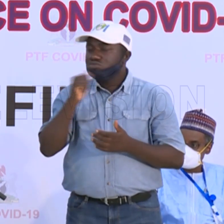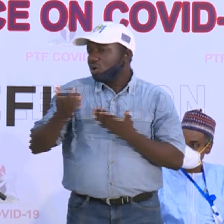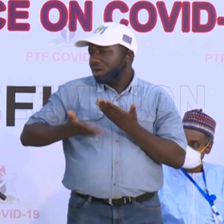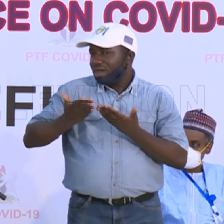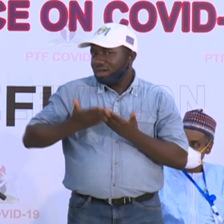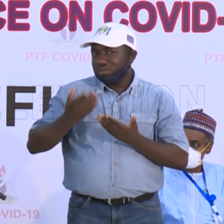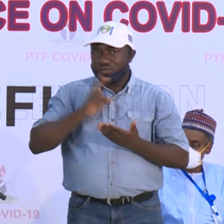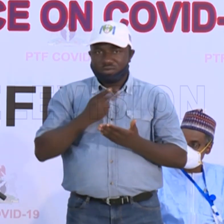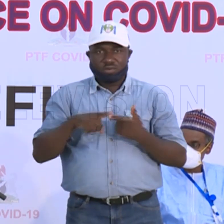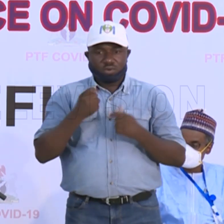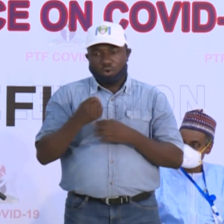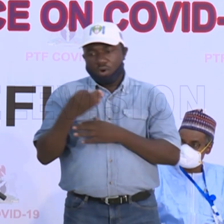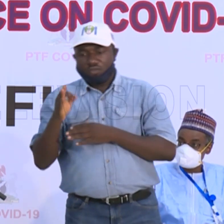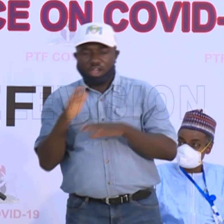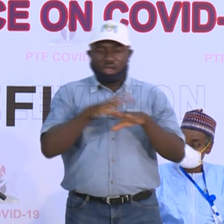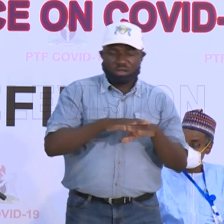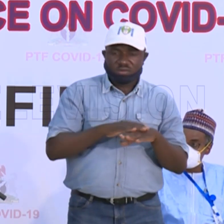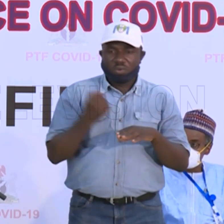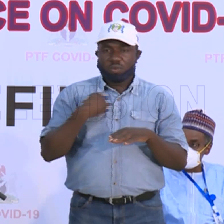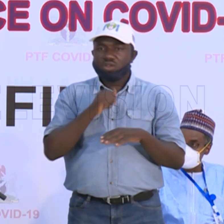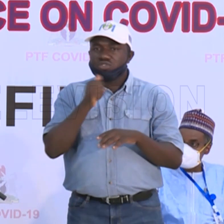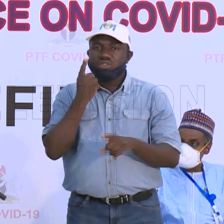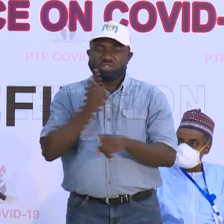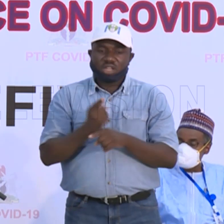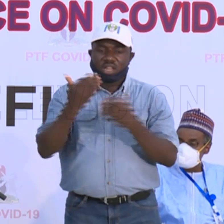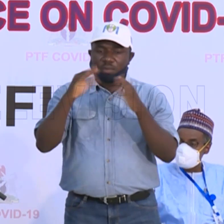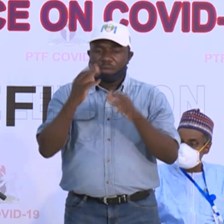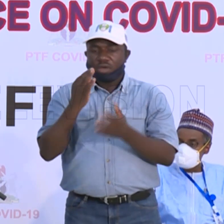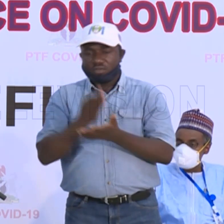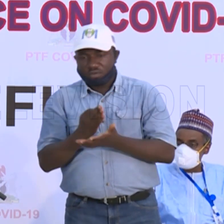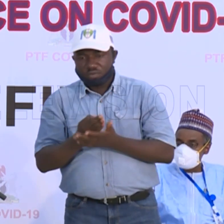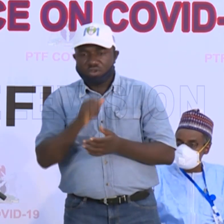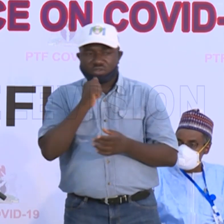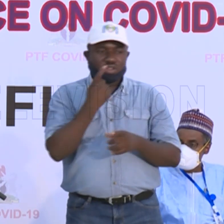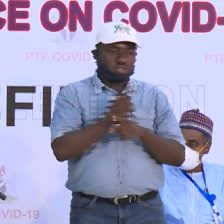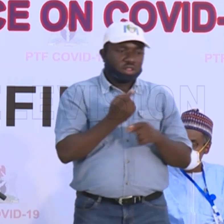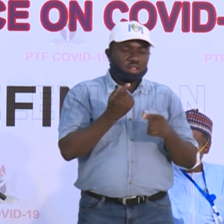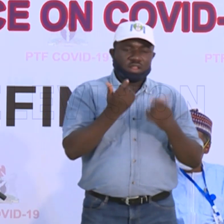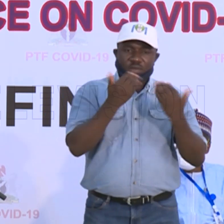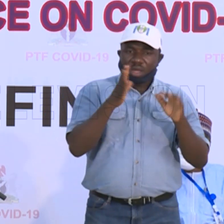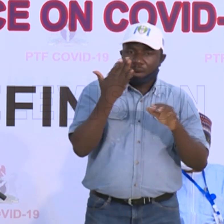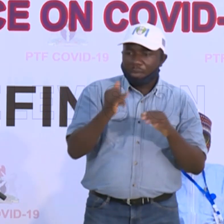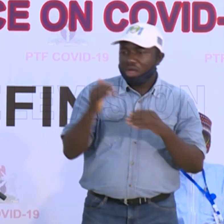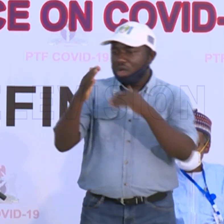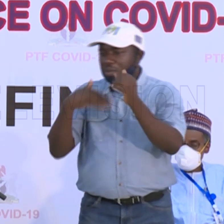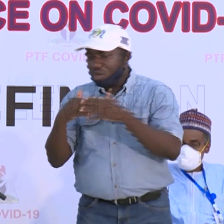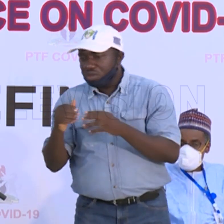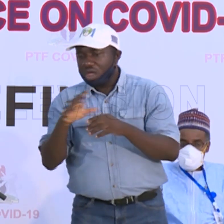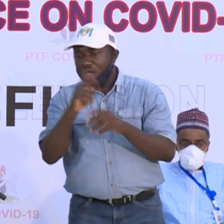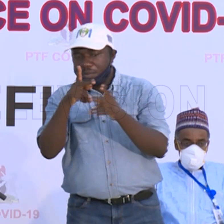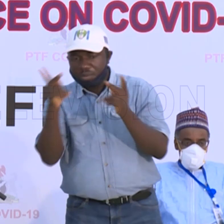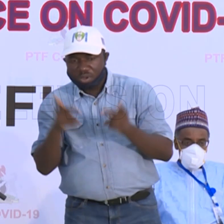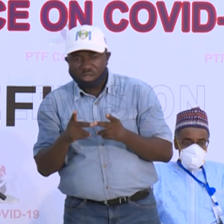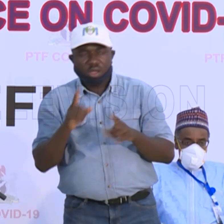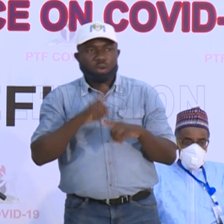and off. We're not just limited by funds. We're not just limited by infrastructure. But the biggest limitation is the